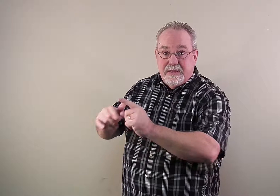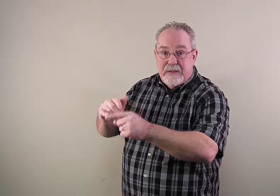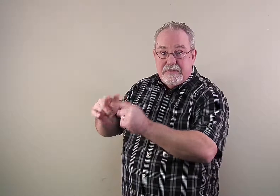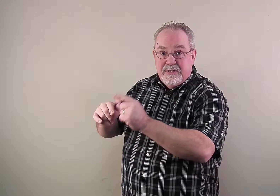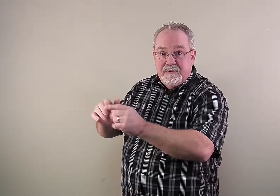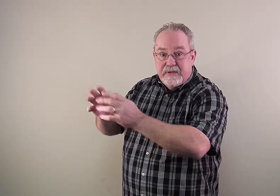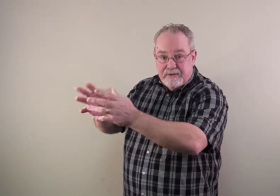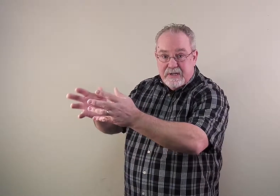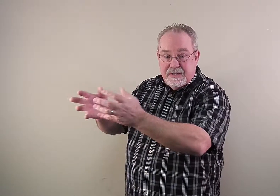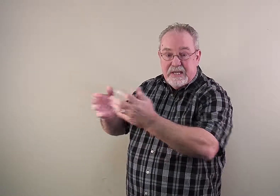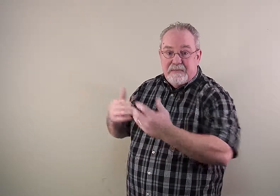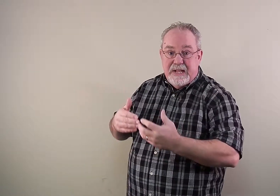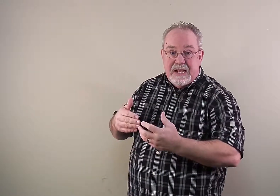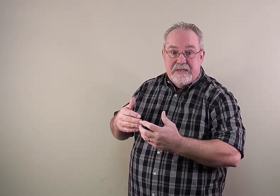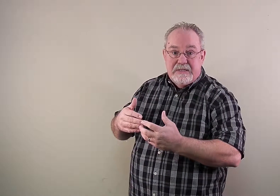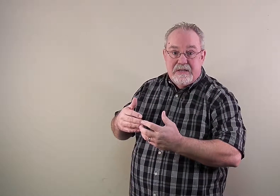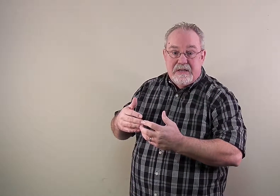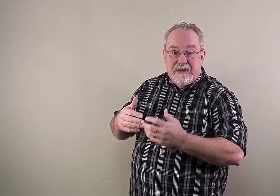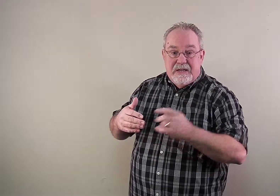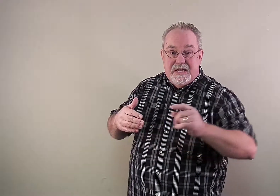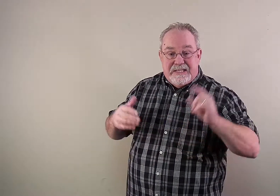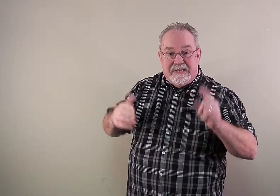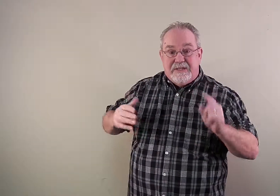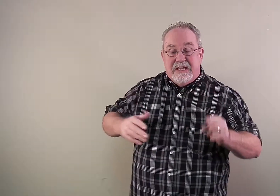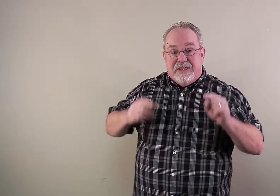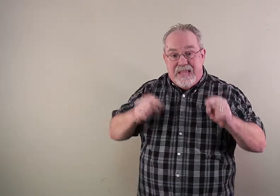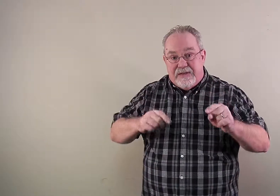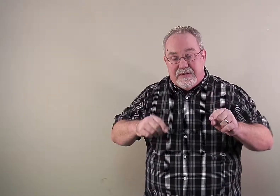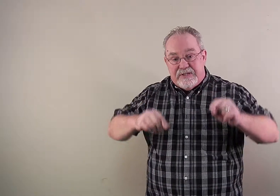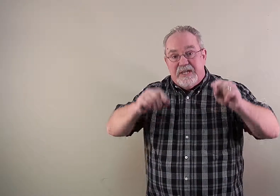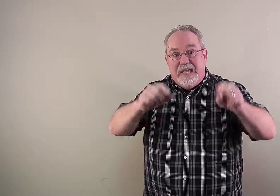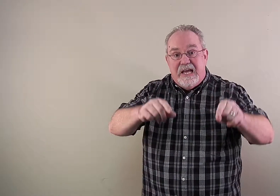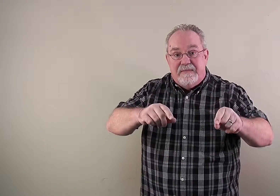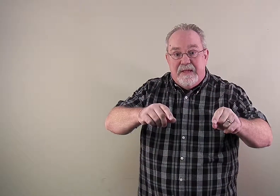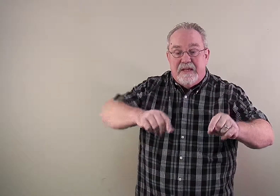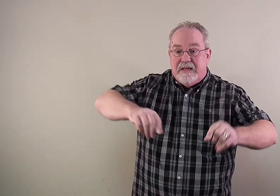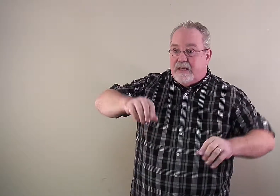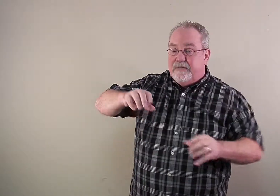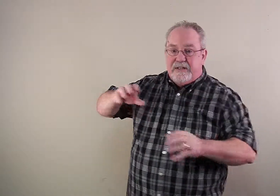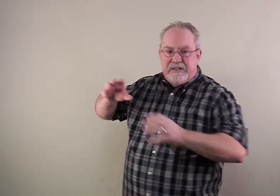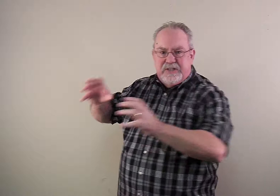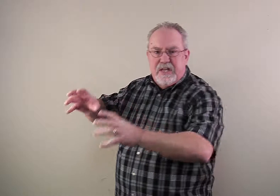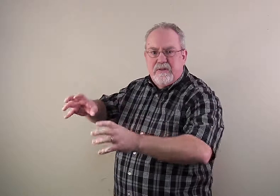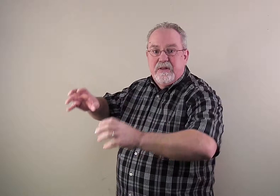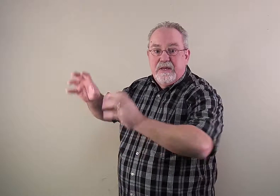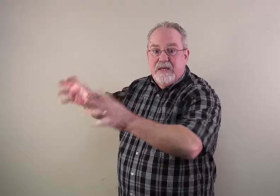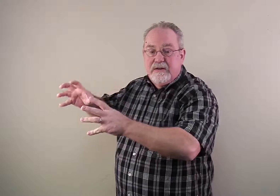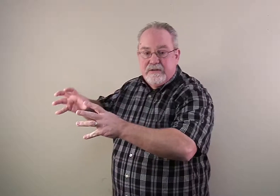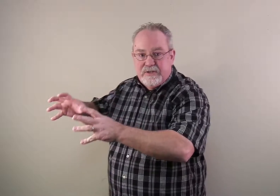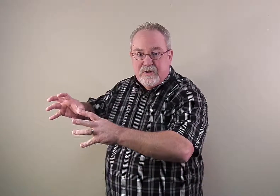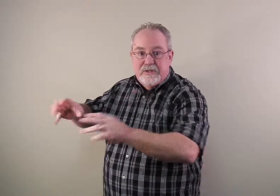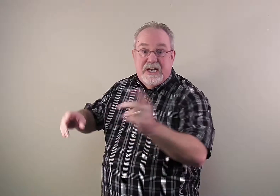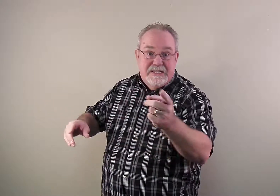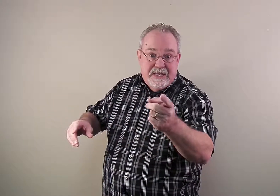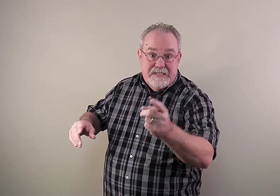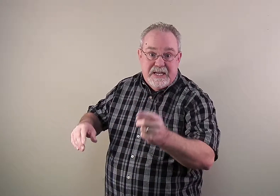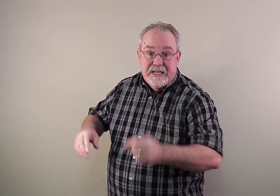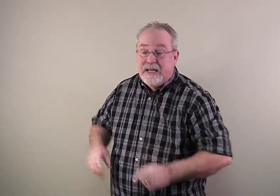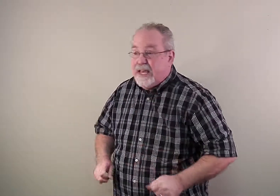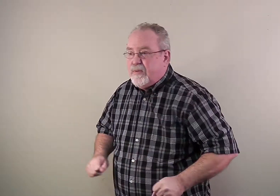in the episode, try to take the bananas. It's just like the devil, just like the enemy coming to steal, kill and destroy, John 10.10. He